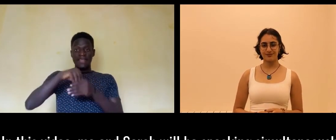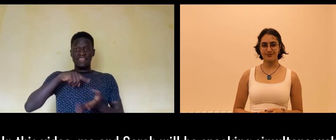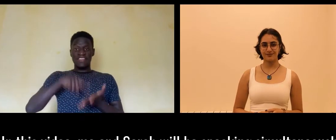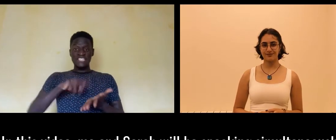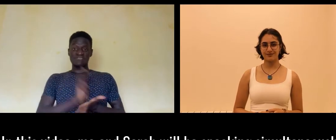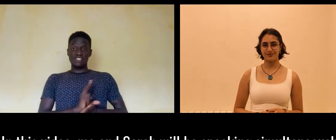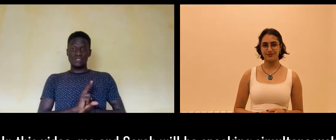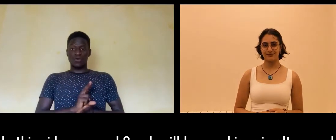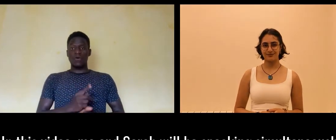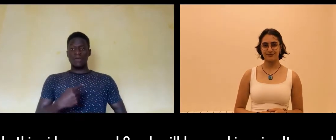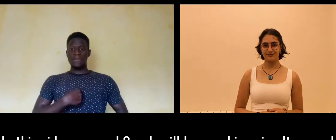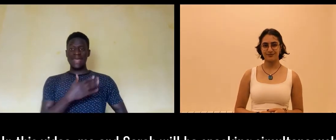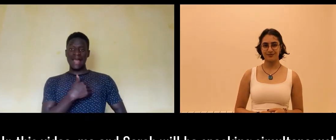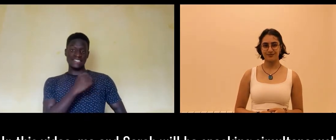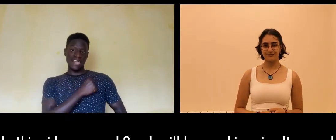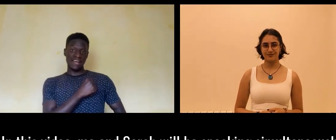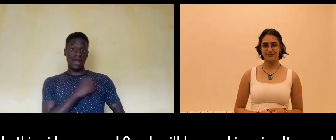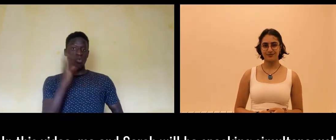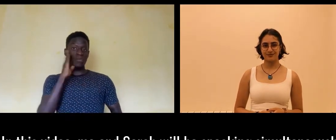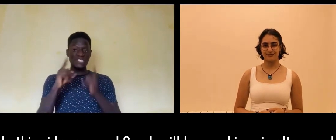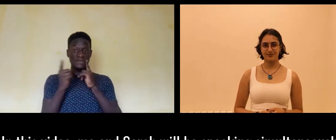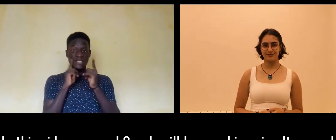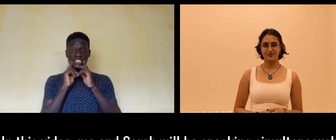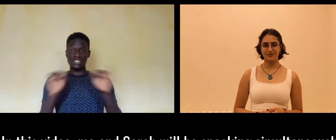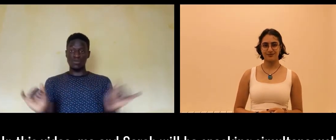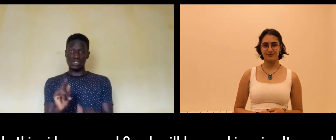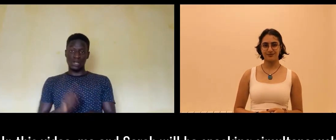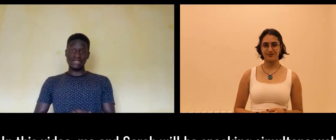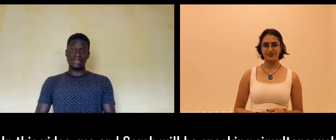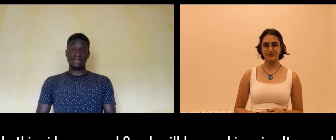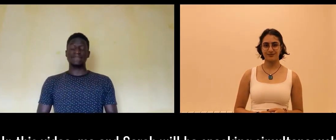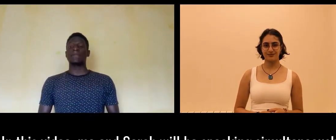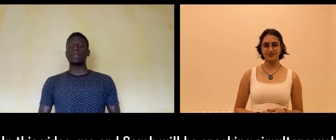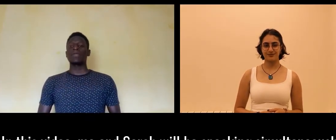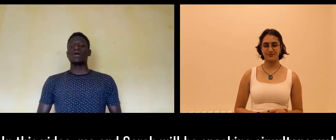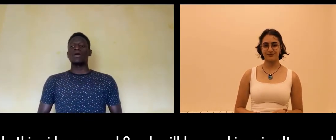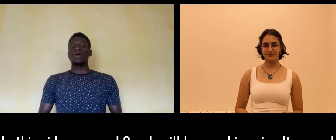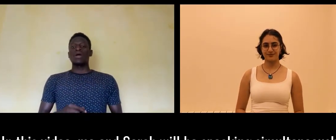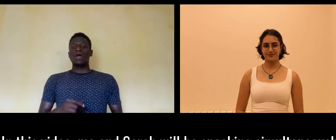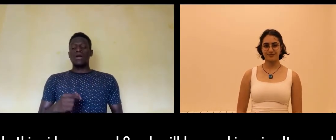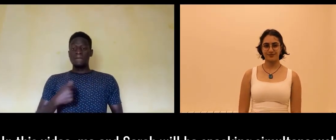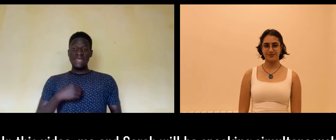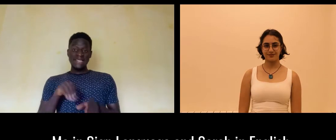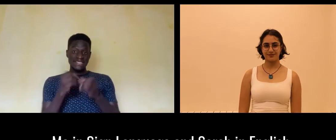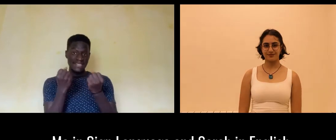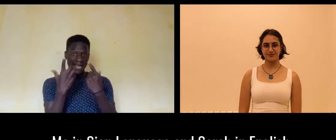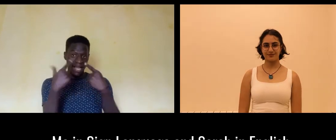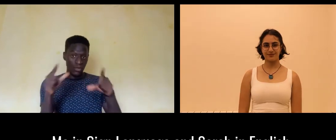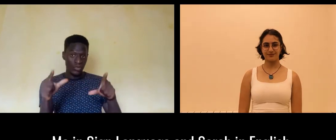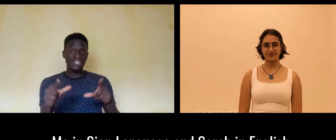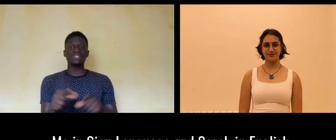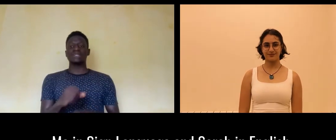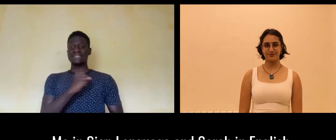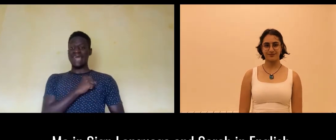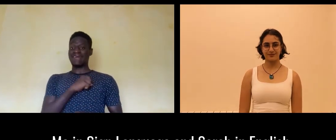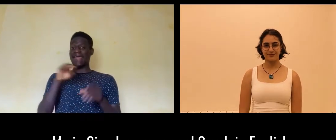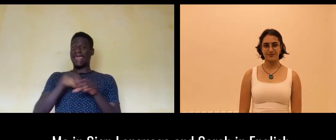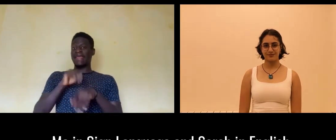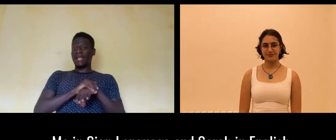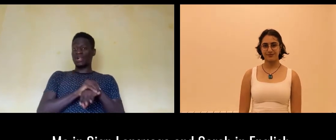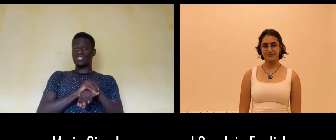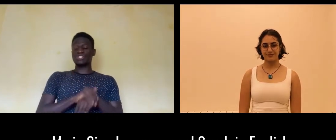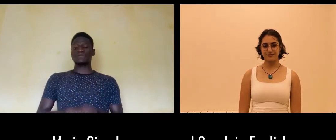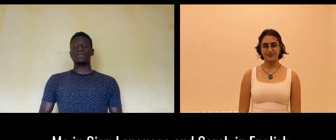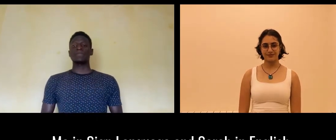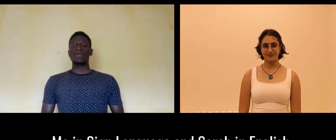In this video, me and Sarah will be speaking simultaneously. Me in sign language. Sarah